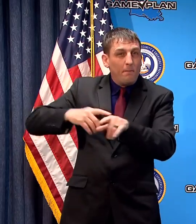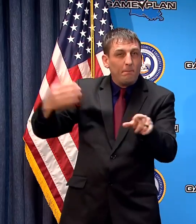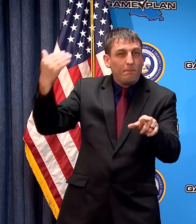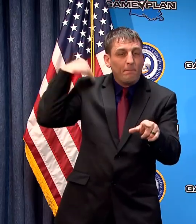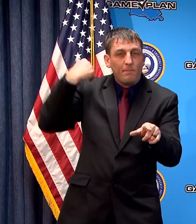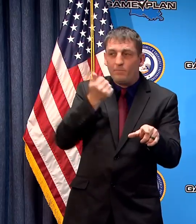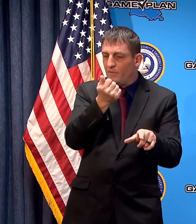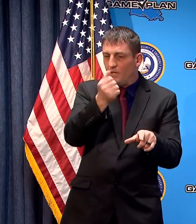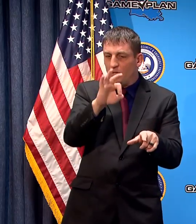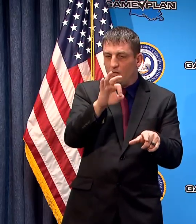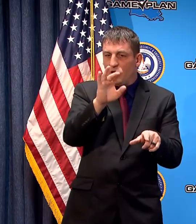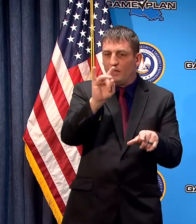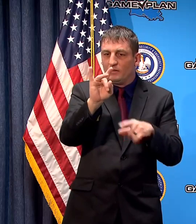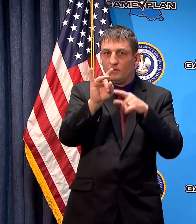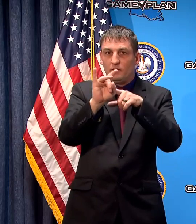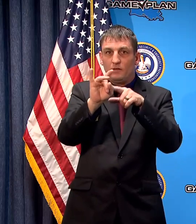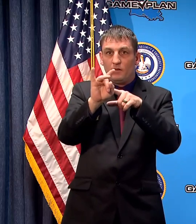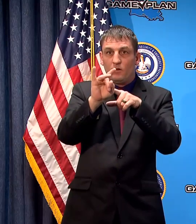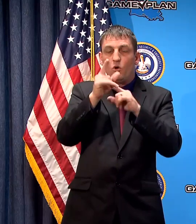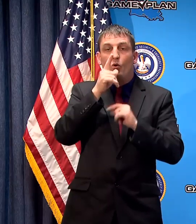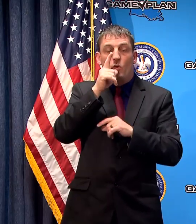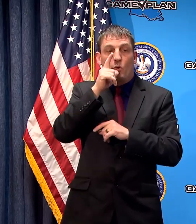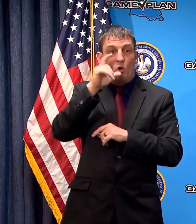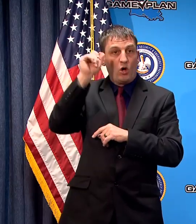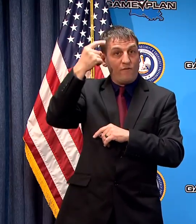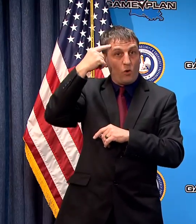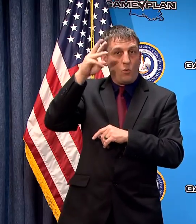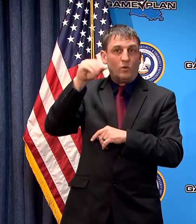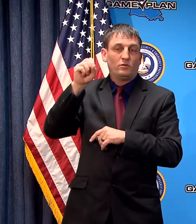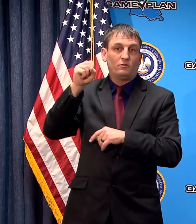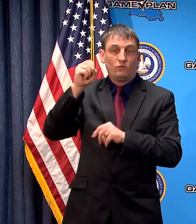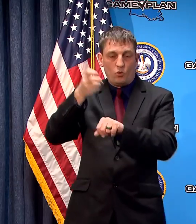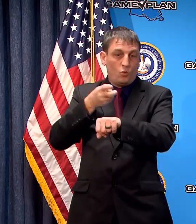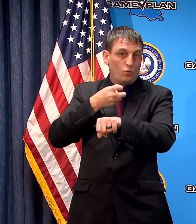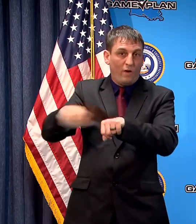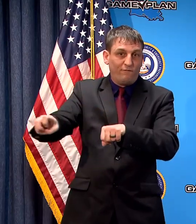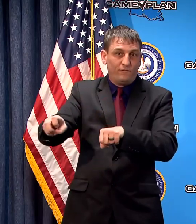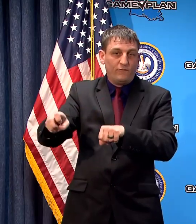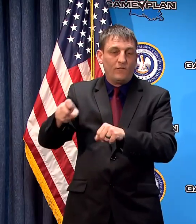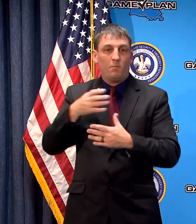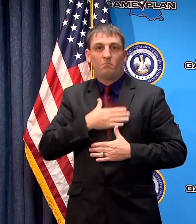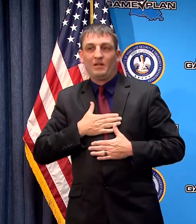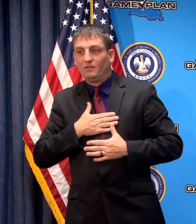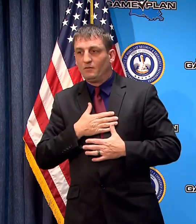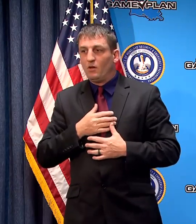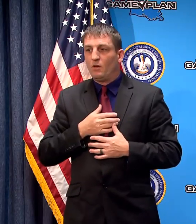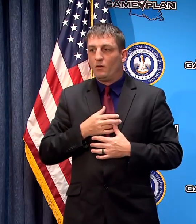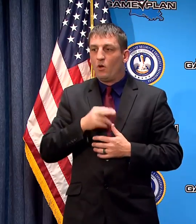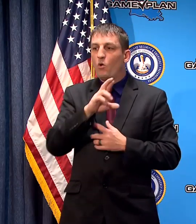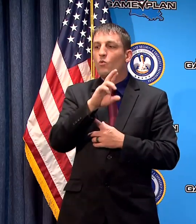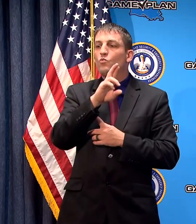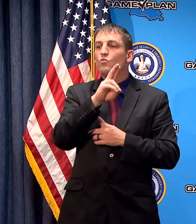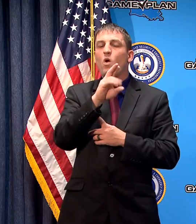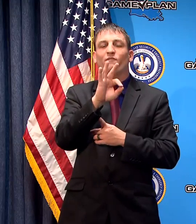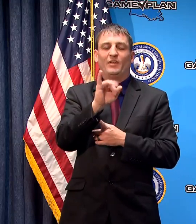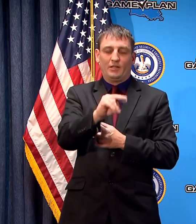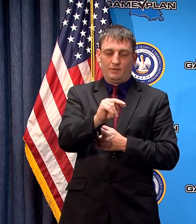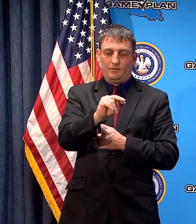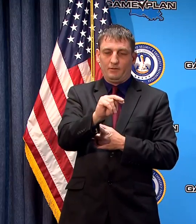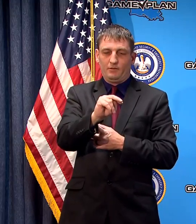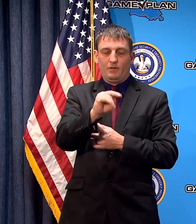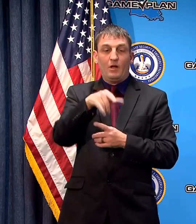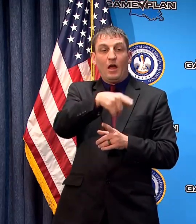1918 the governor was rough and pleasant and they're just, he didn't leave behind a playbook